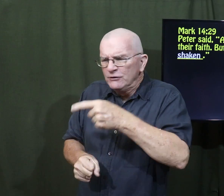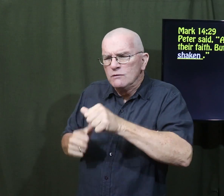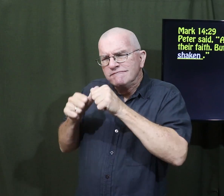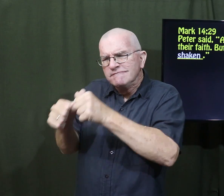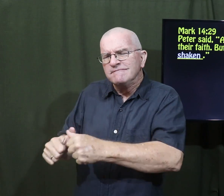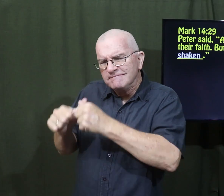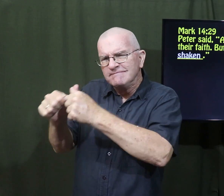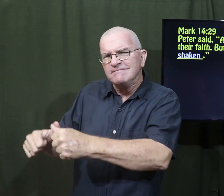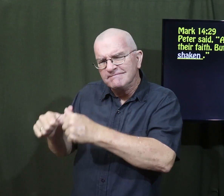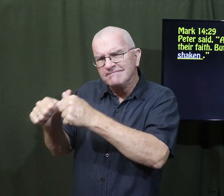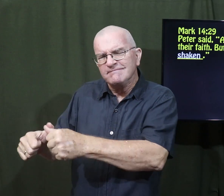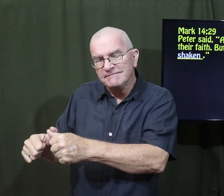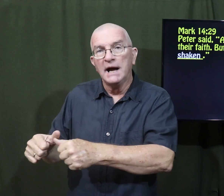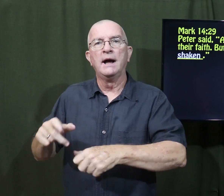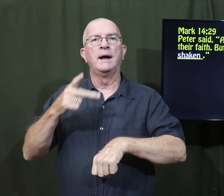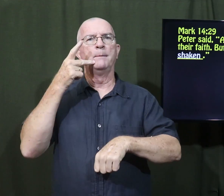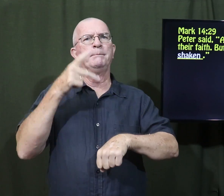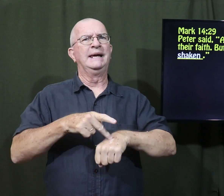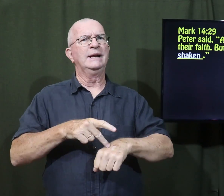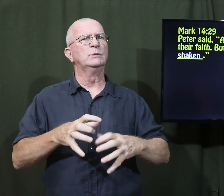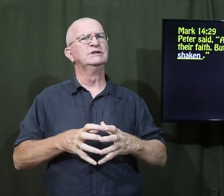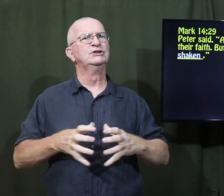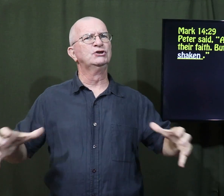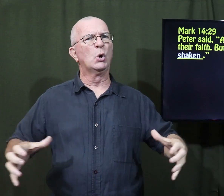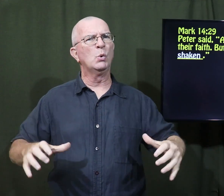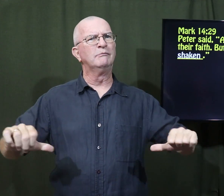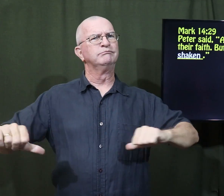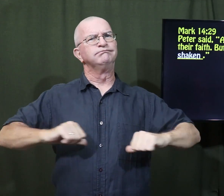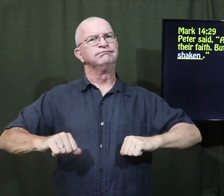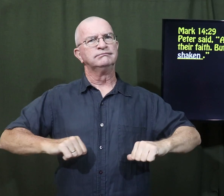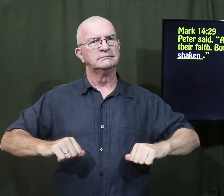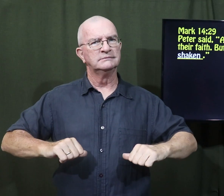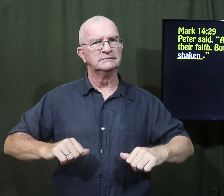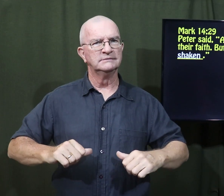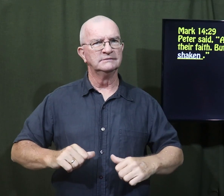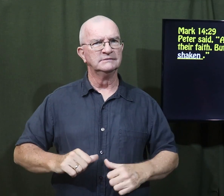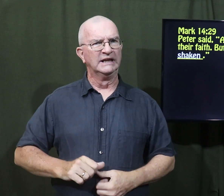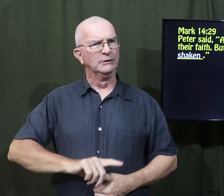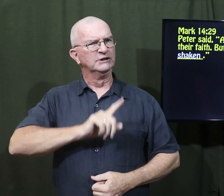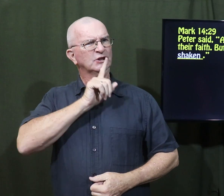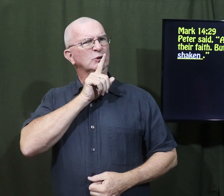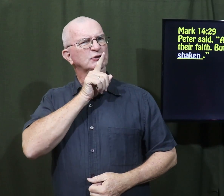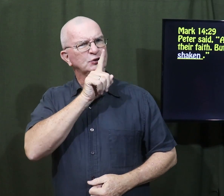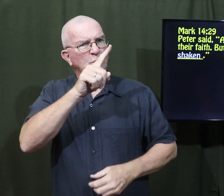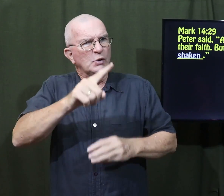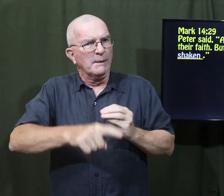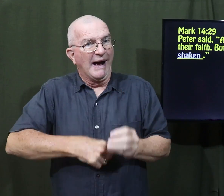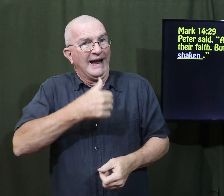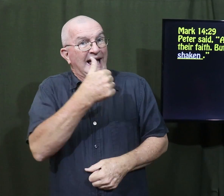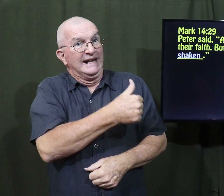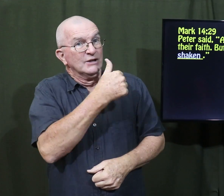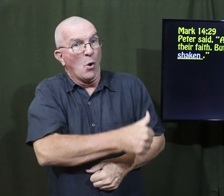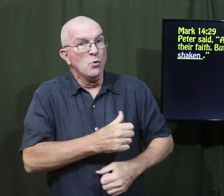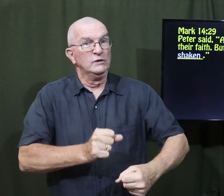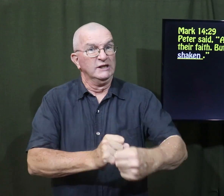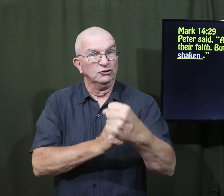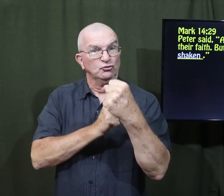I'm going to trust you continually. Peter was so proud about his own